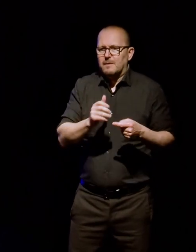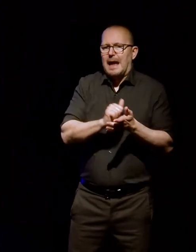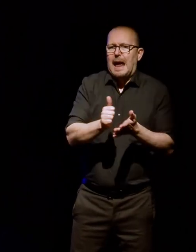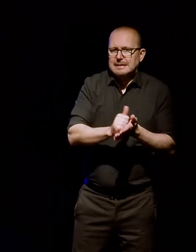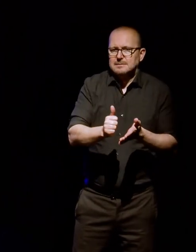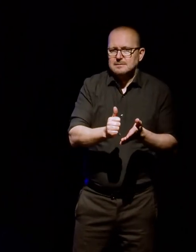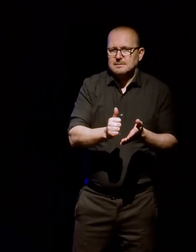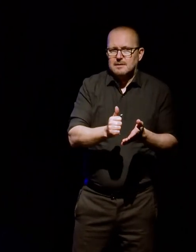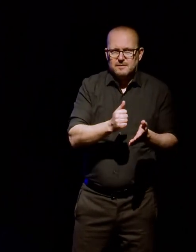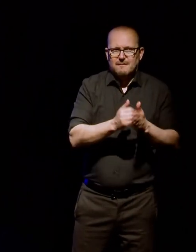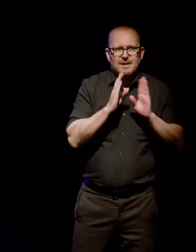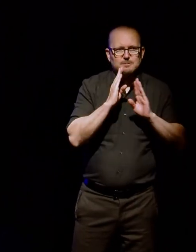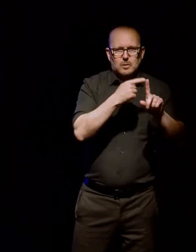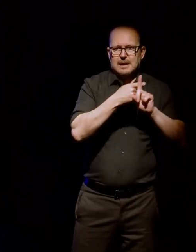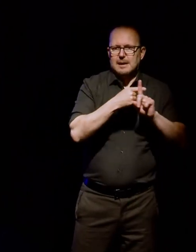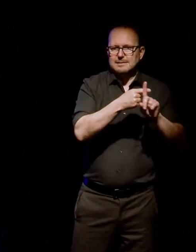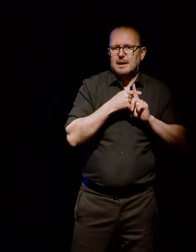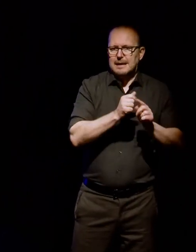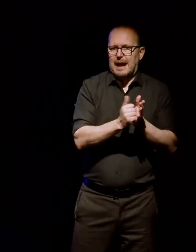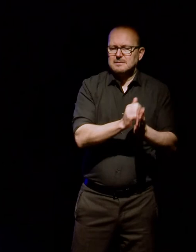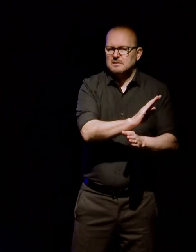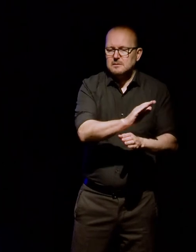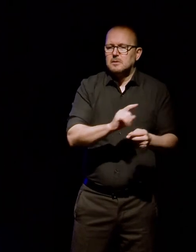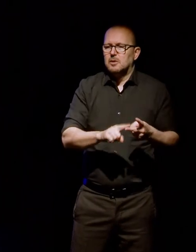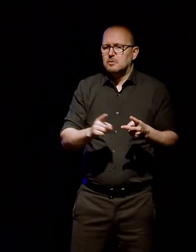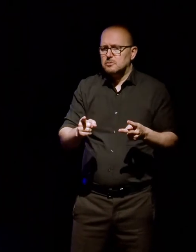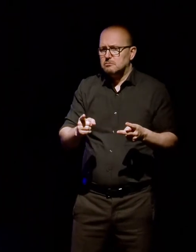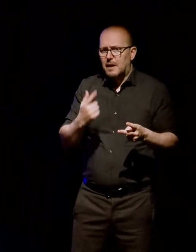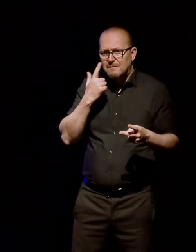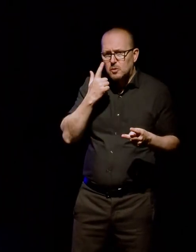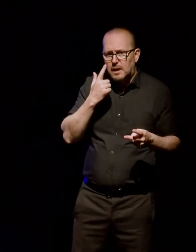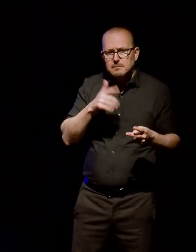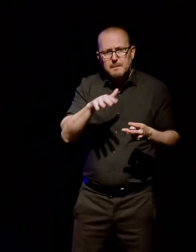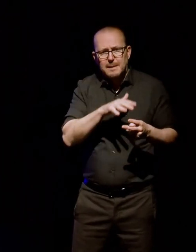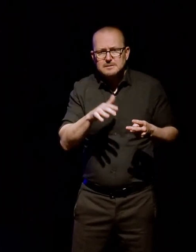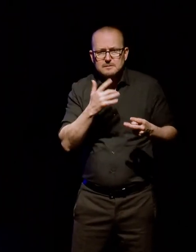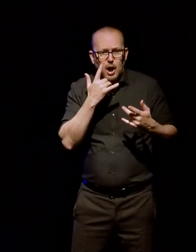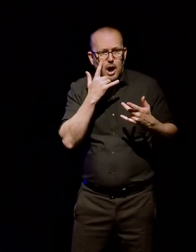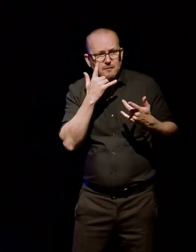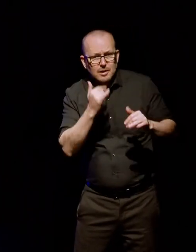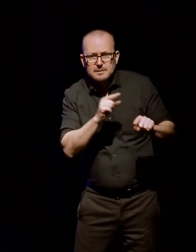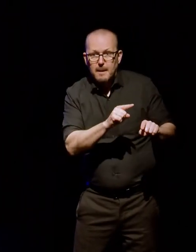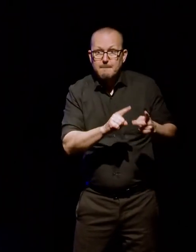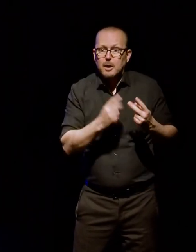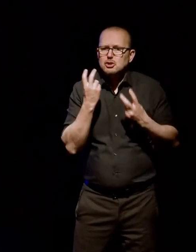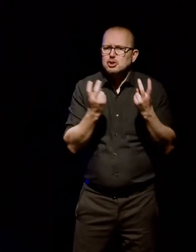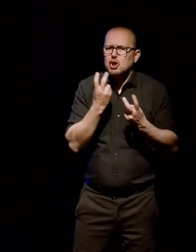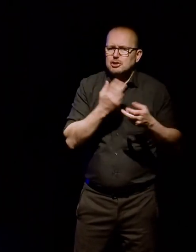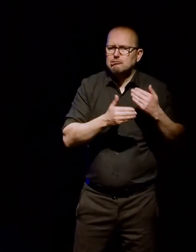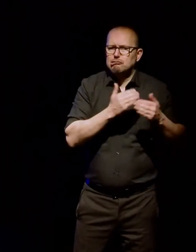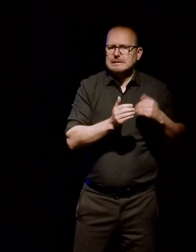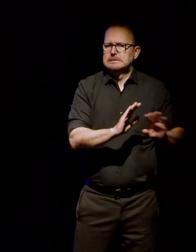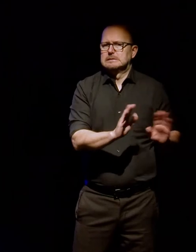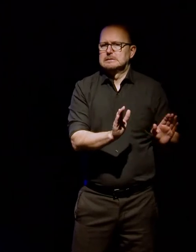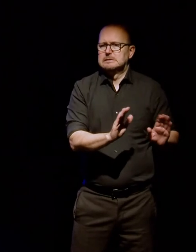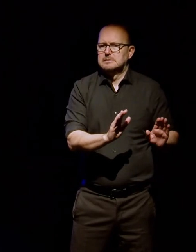at me, or you can have all the places I checked in, but, um, I don't want you to have my search history. That's too personal. So, part of it is